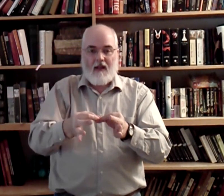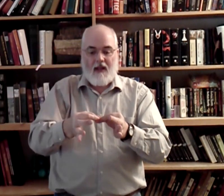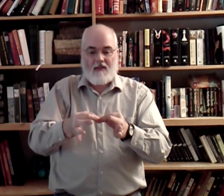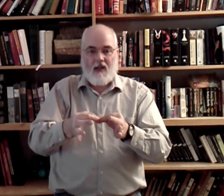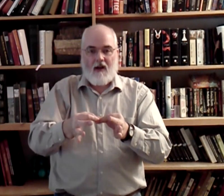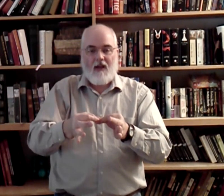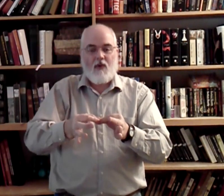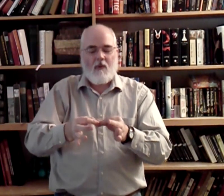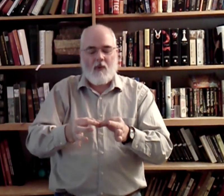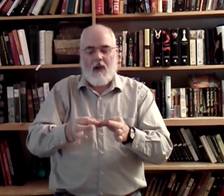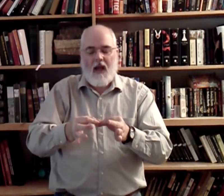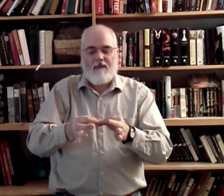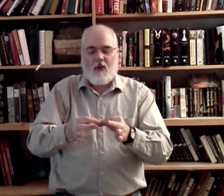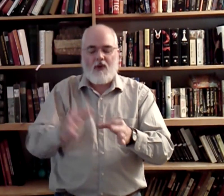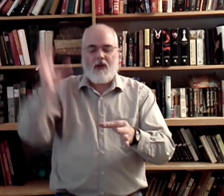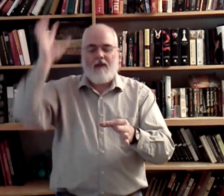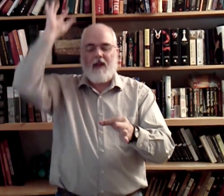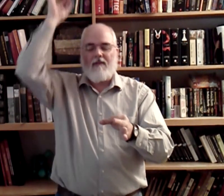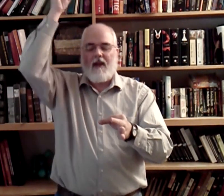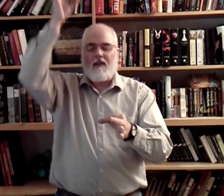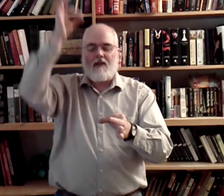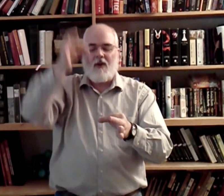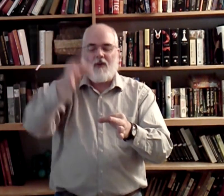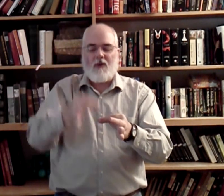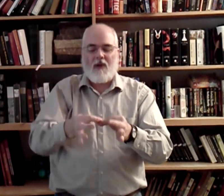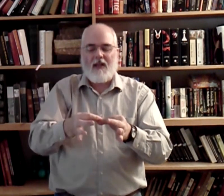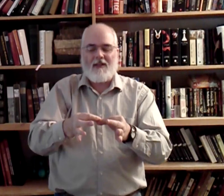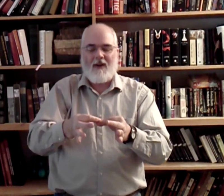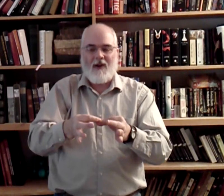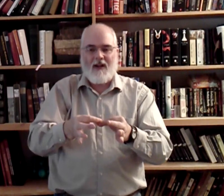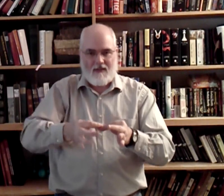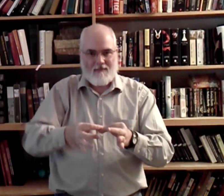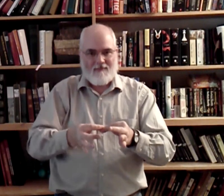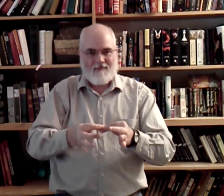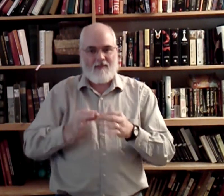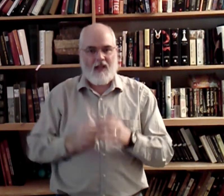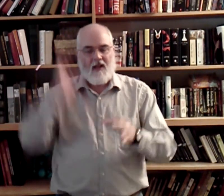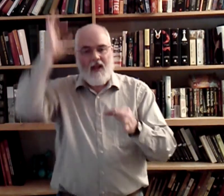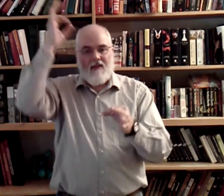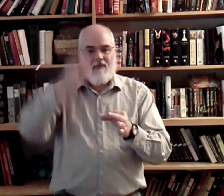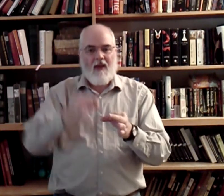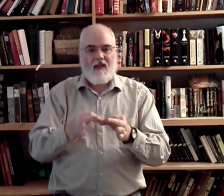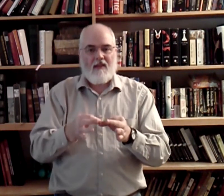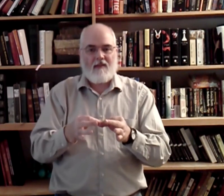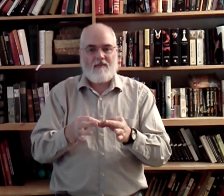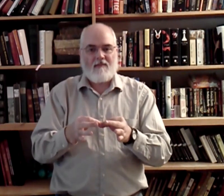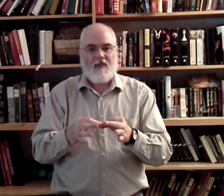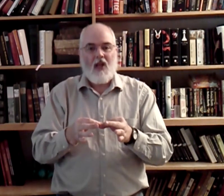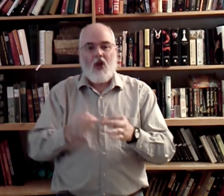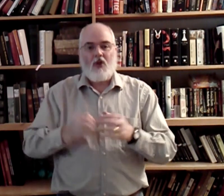hits there. If you're blindfolded, you'd have to have faith to know that you were going to hit that right. Okay? Faith to